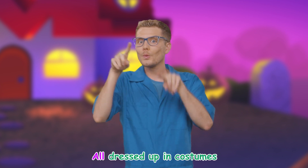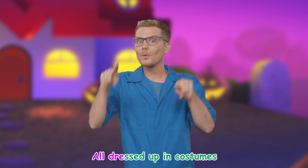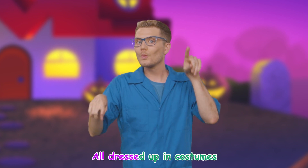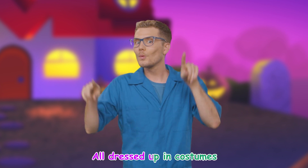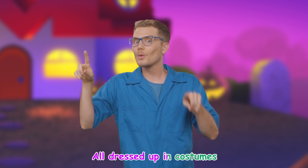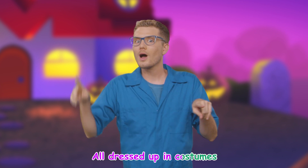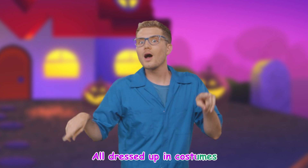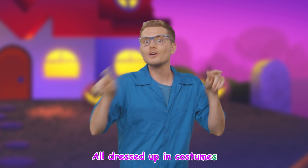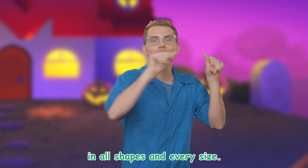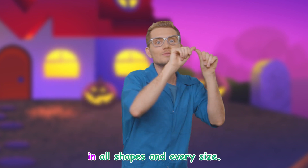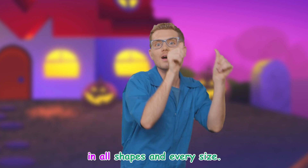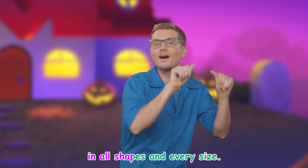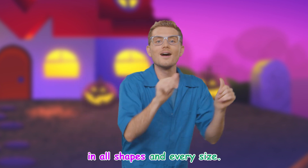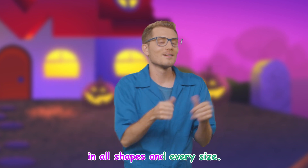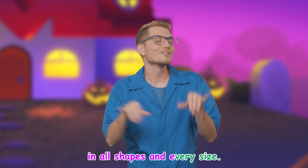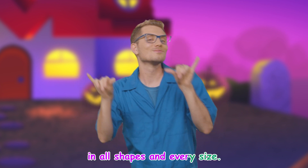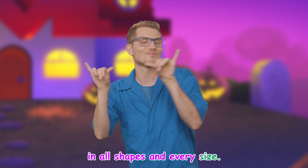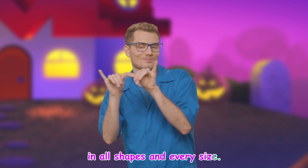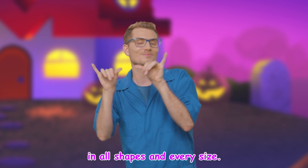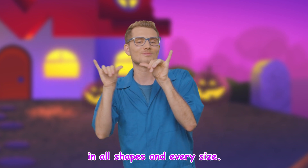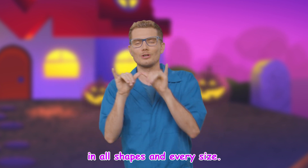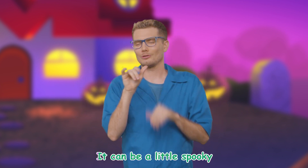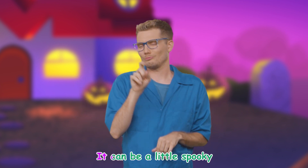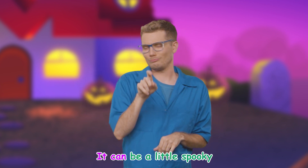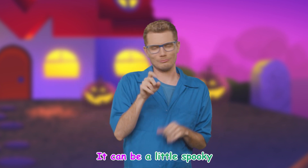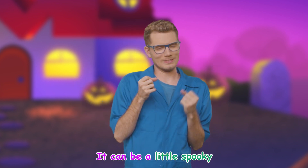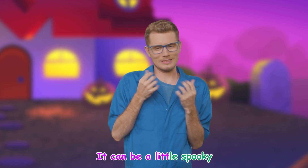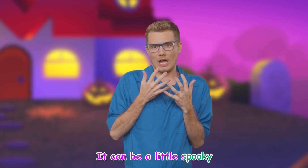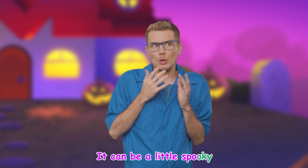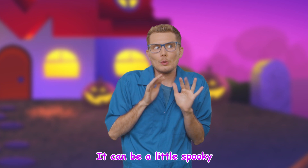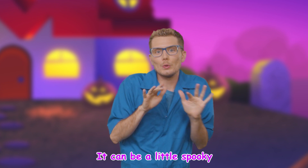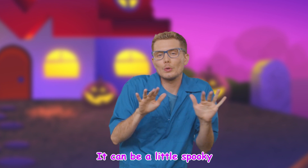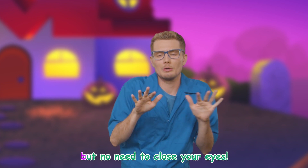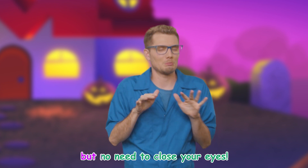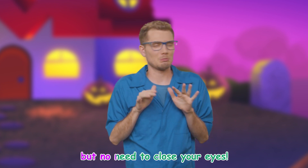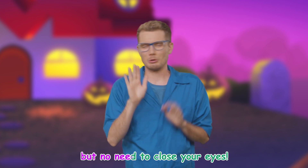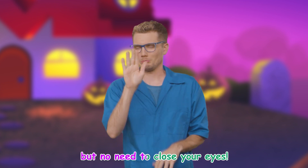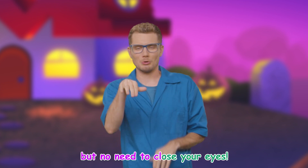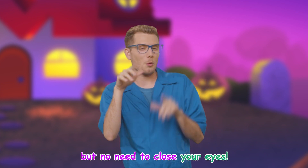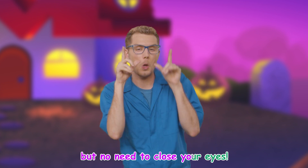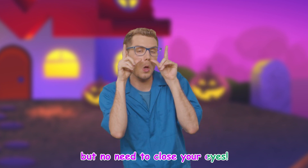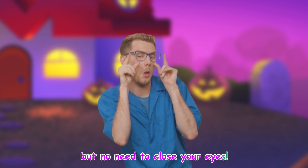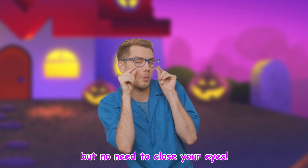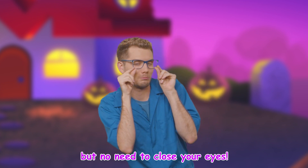dressed up in costumes in all shapes and every size It can be a little spooky but no need to close your eyes